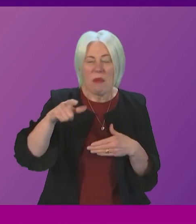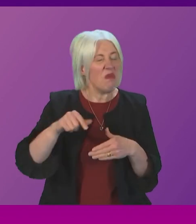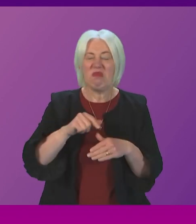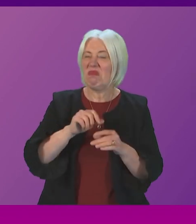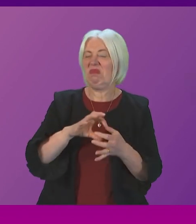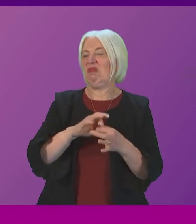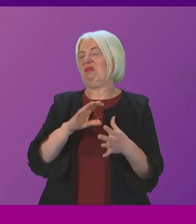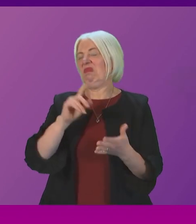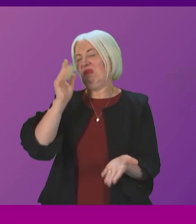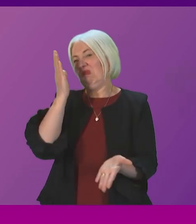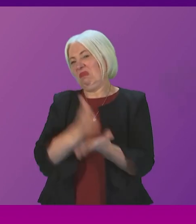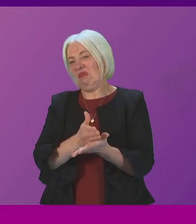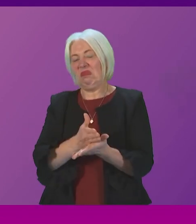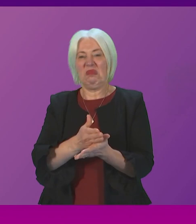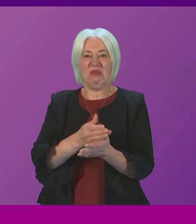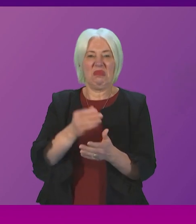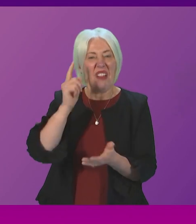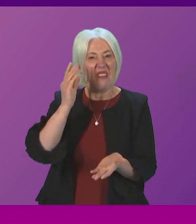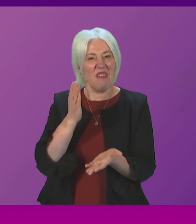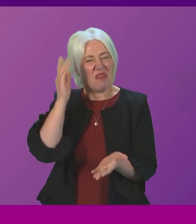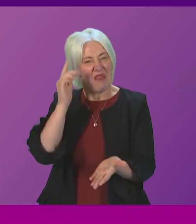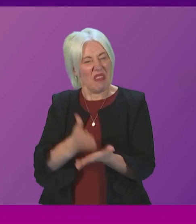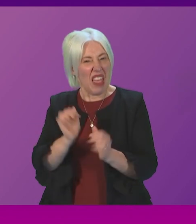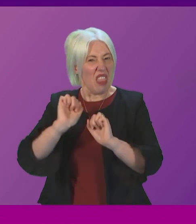trust and faith in this failing SNP government